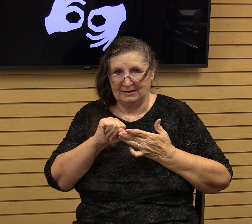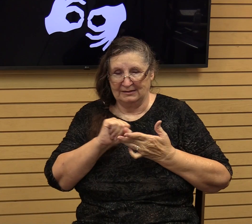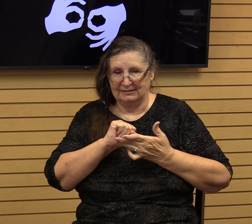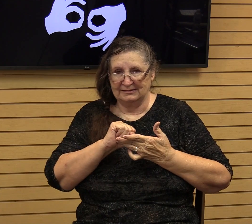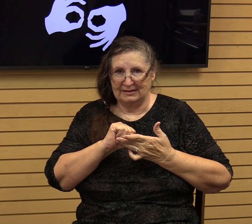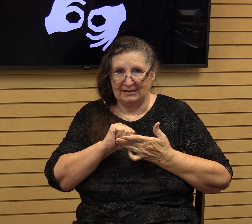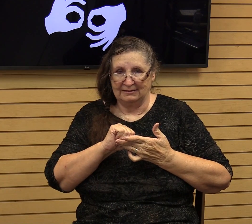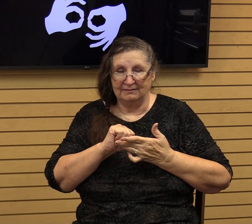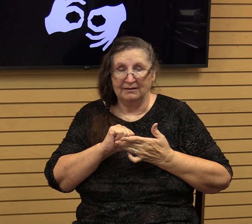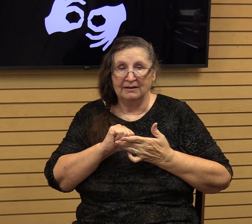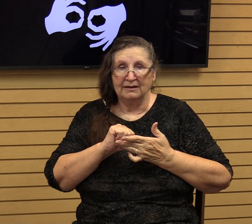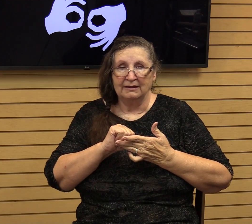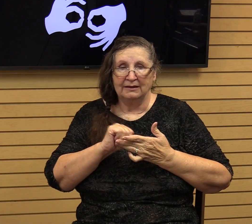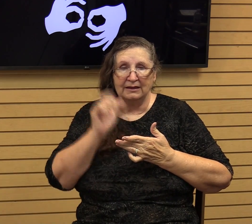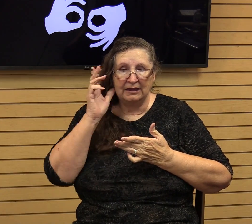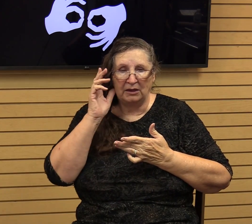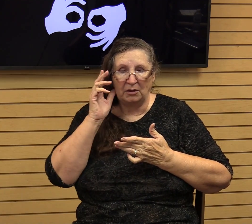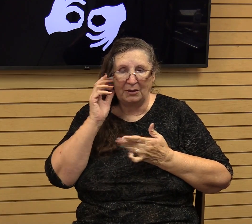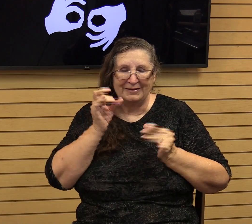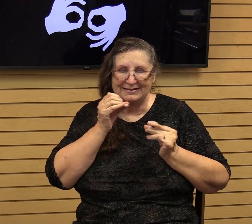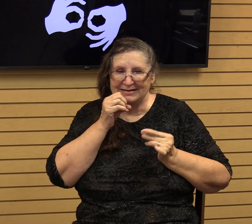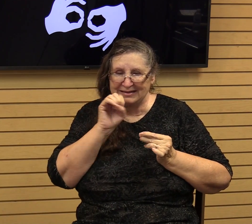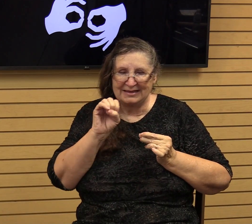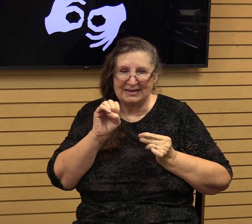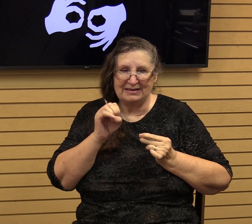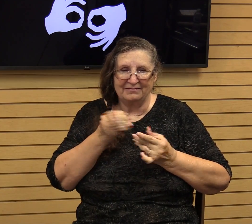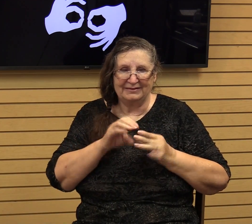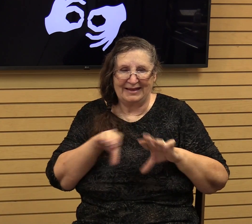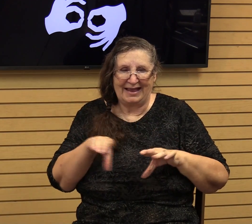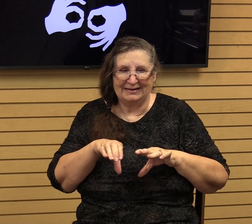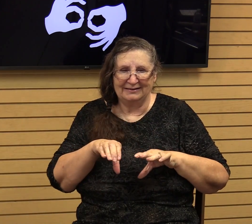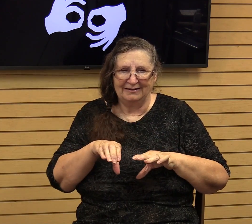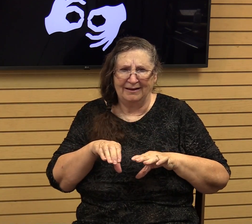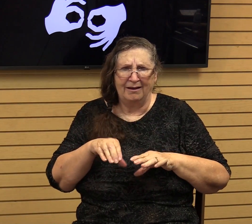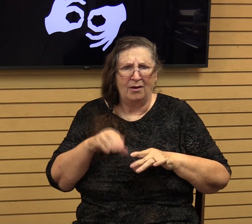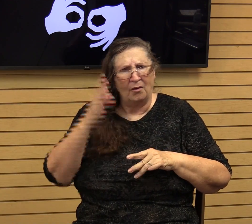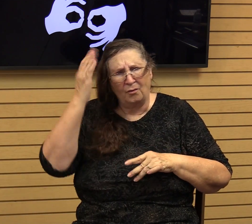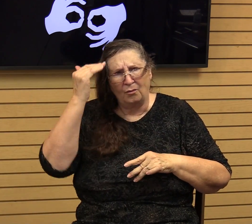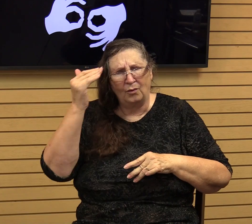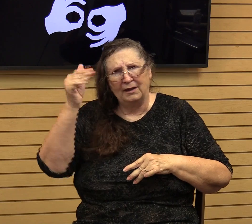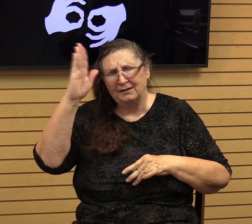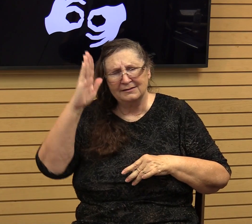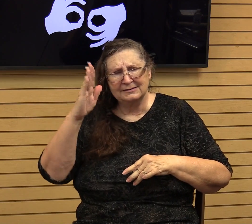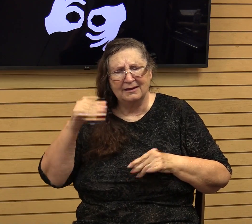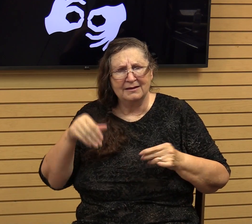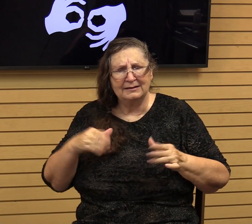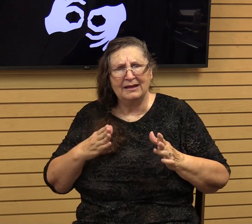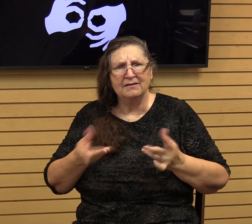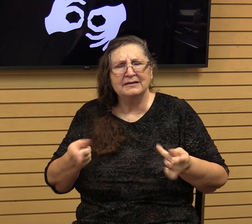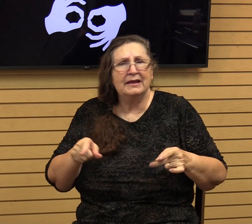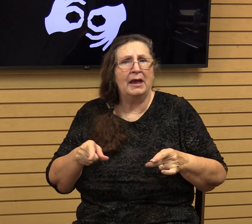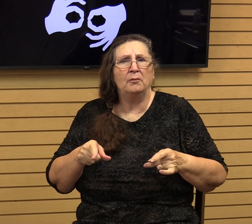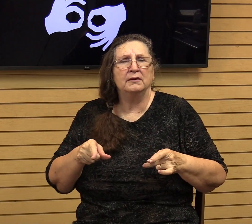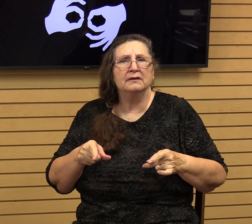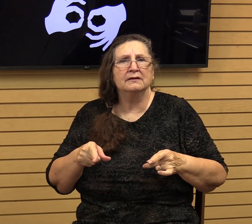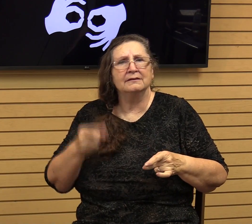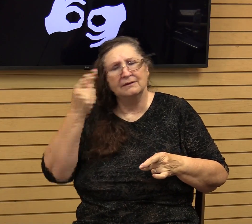or witness some kind of evil act and wonder why God allows these things to happen. I mean, we have